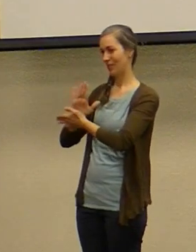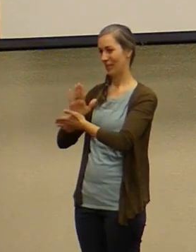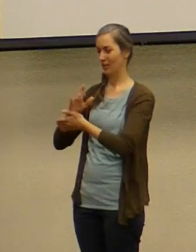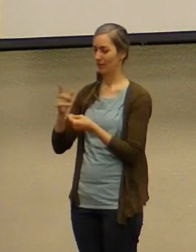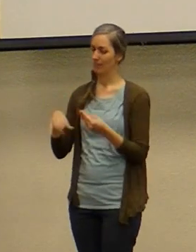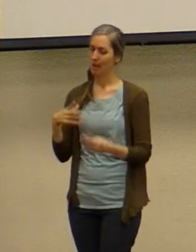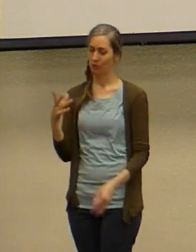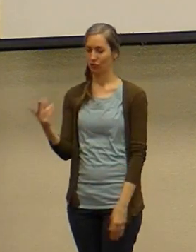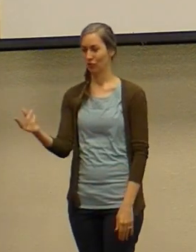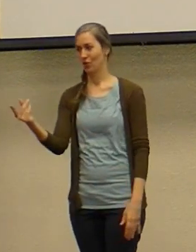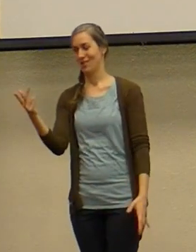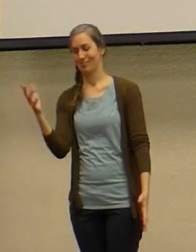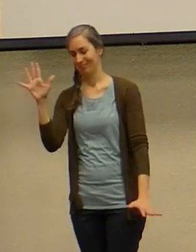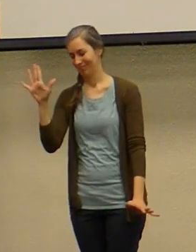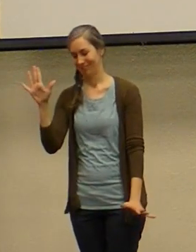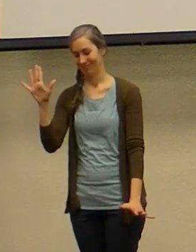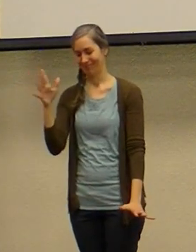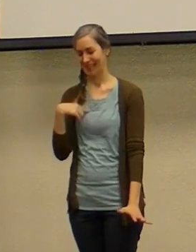and so it's game over